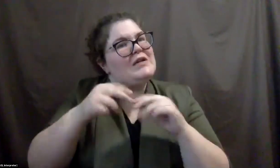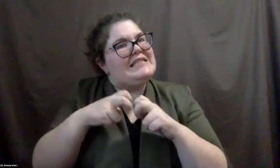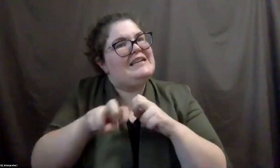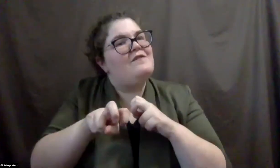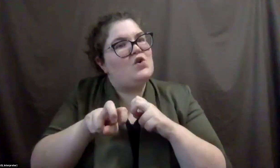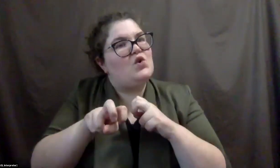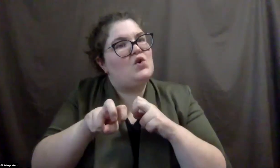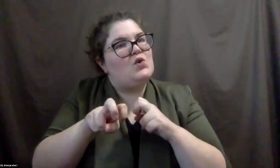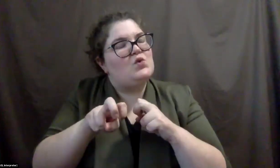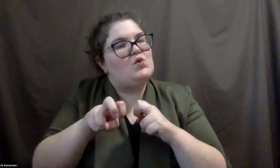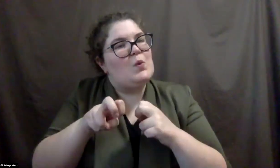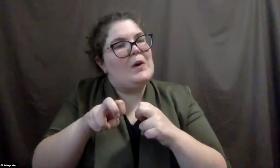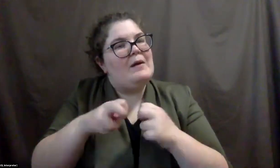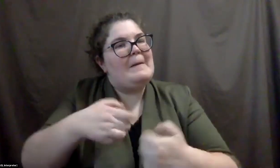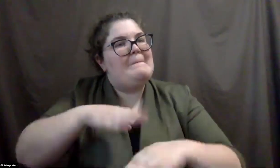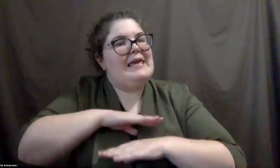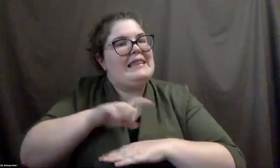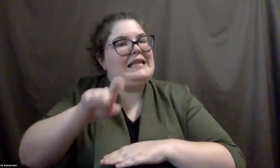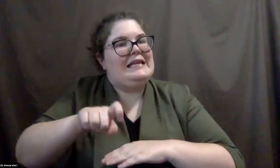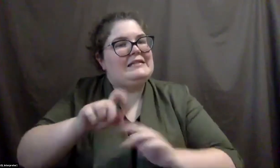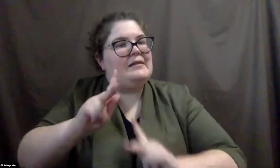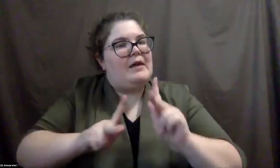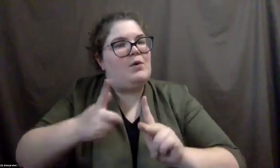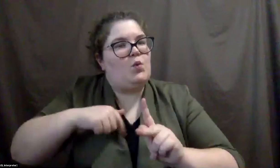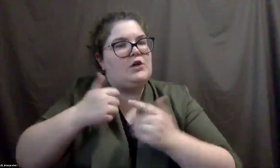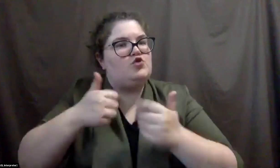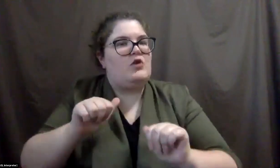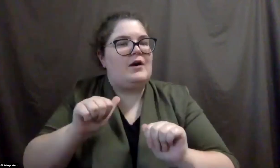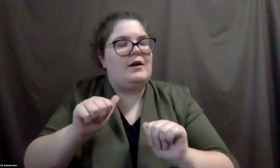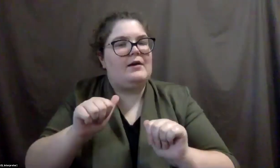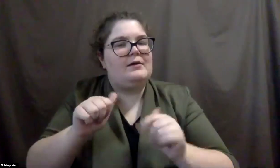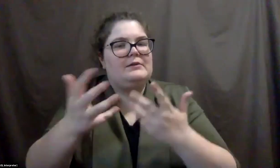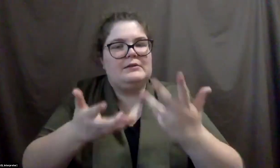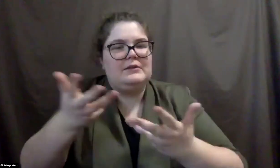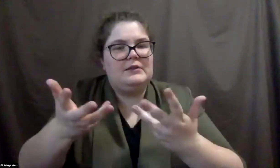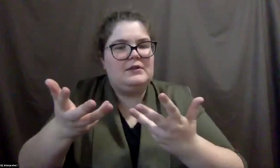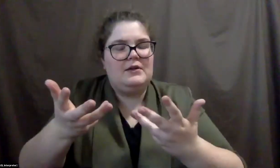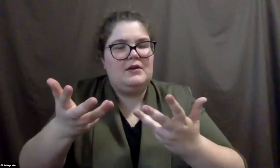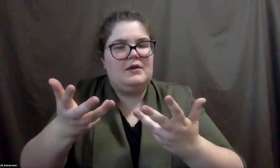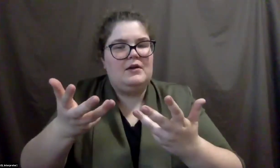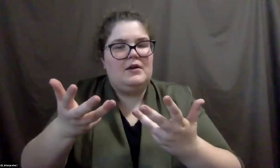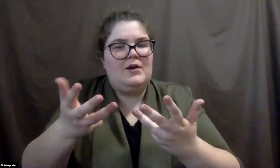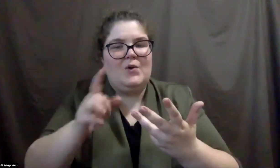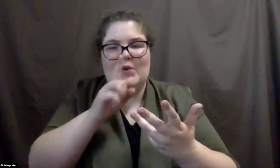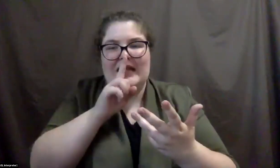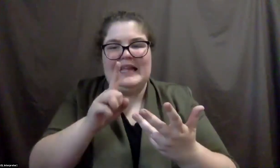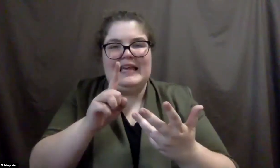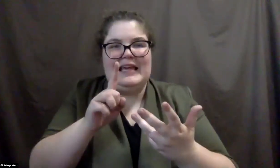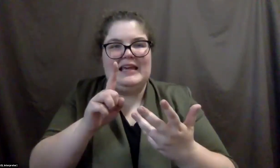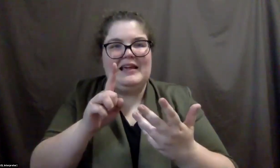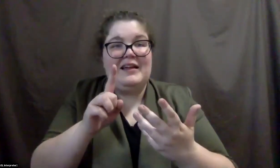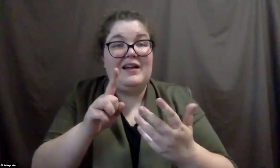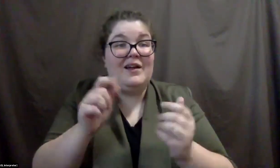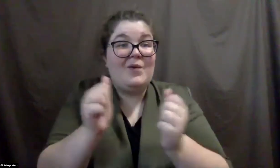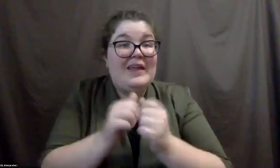to really meet the needs of individuals that we serve, um, just because of, of, um, lack of, of proximity and,